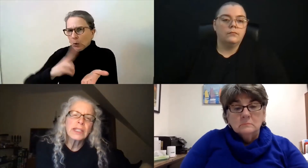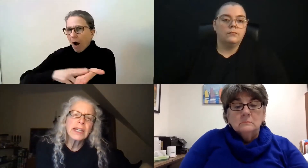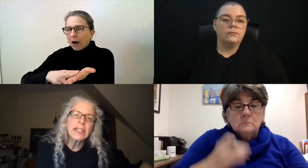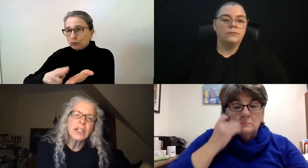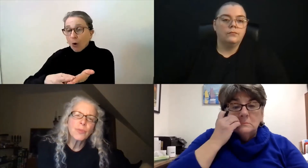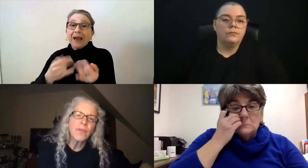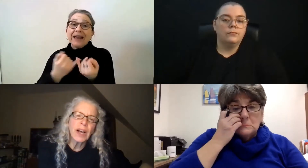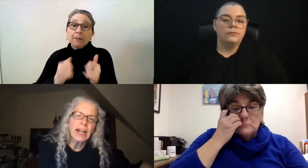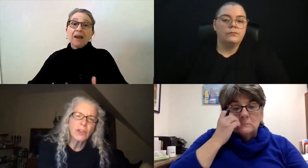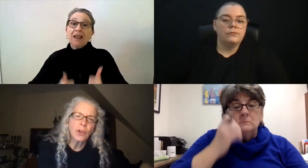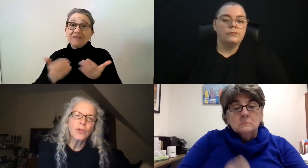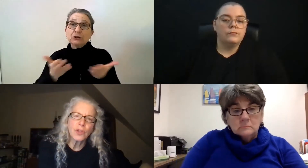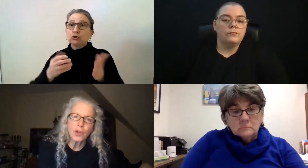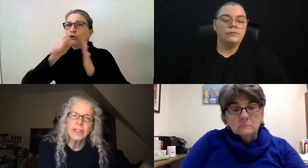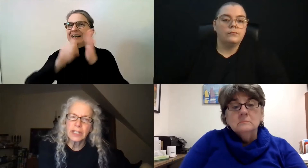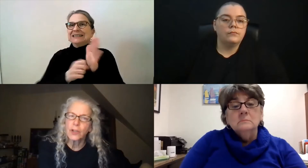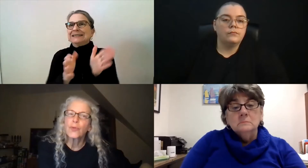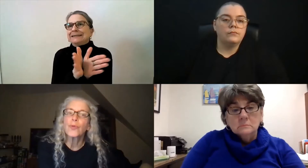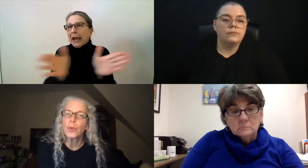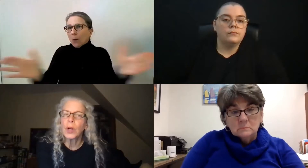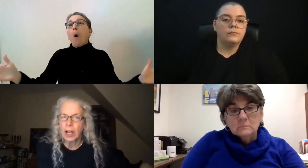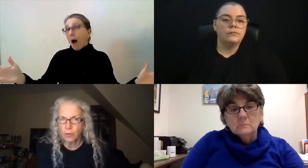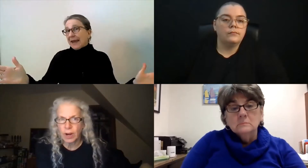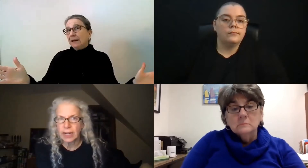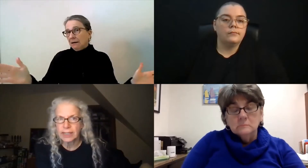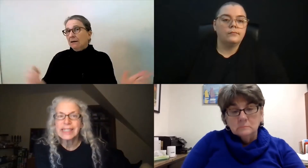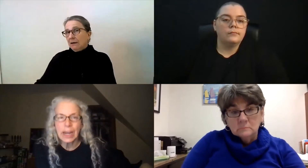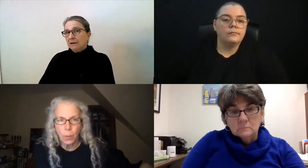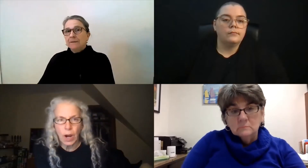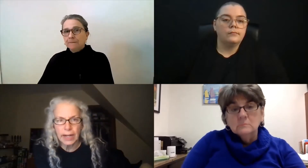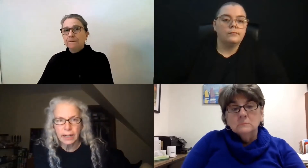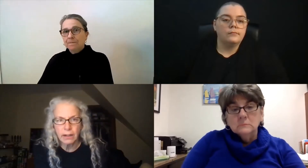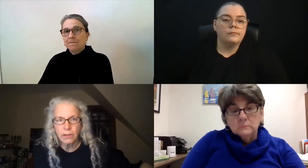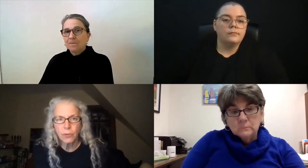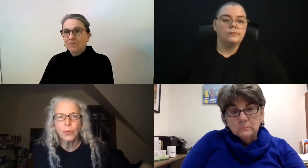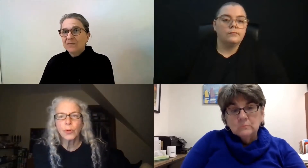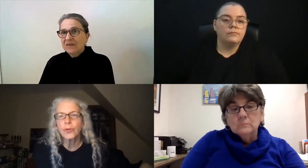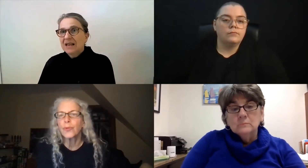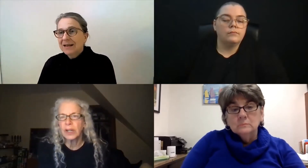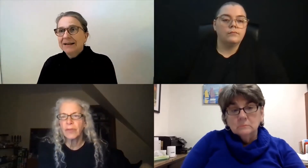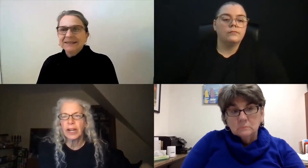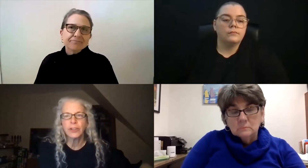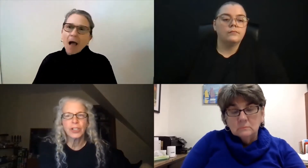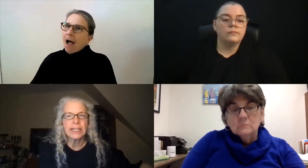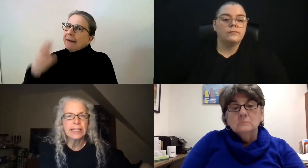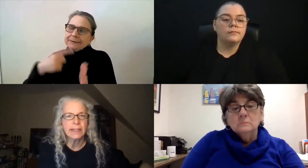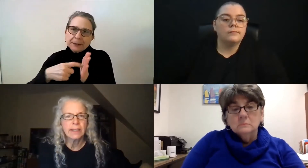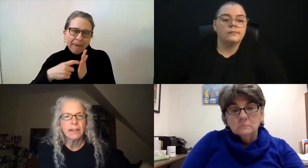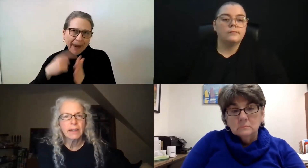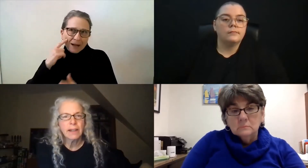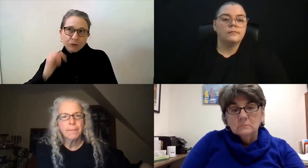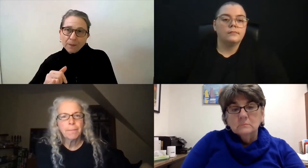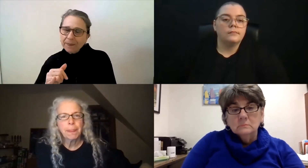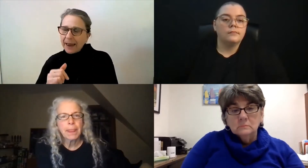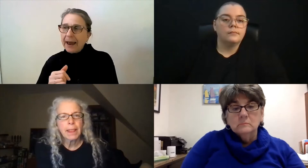the state does provide those services through contract and statewide through those three different agencies.